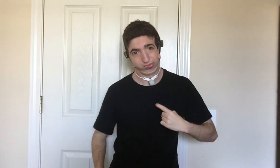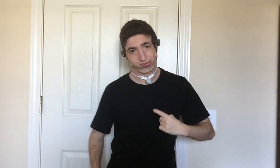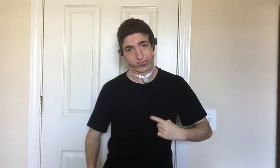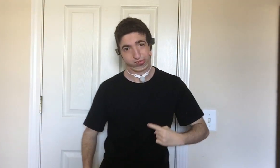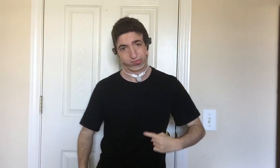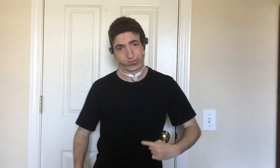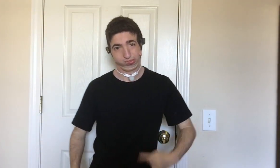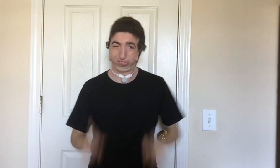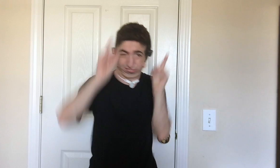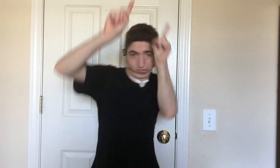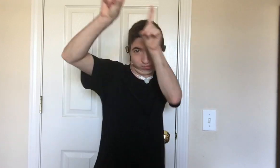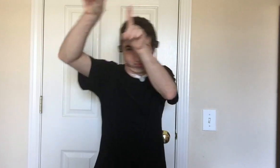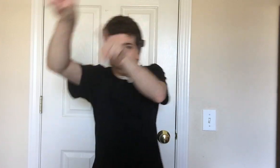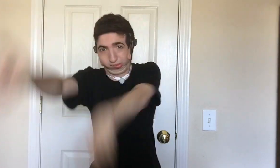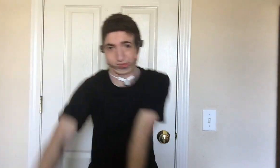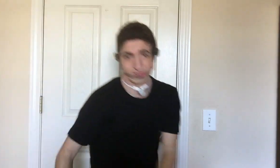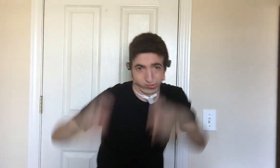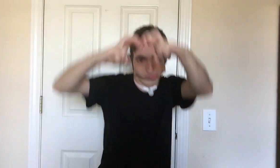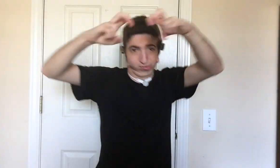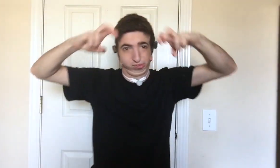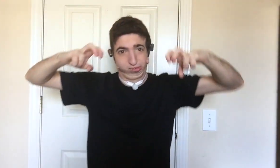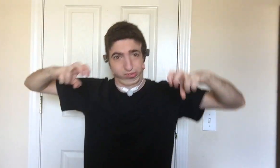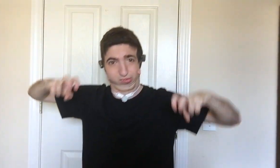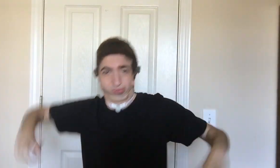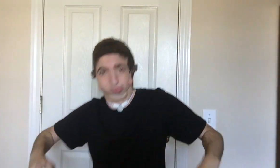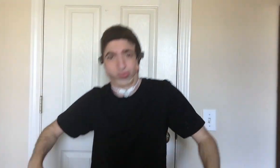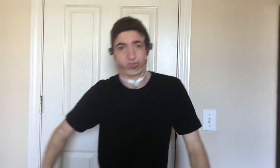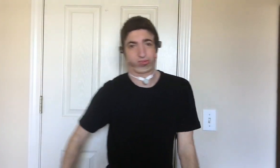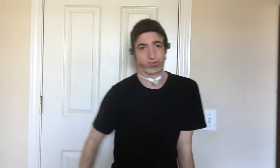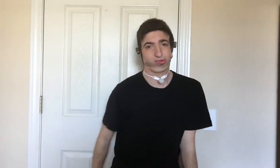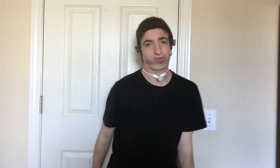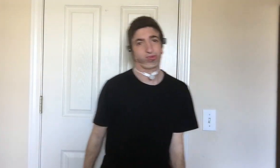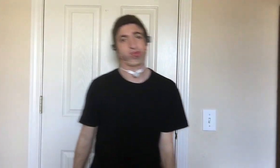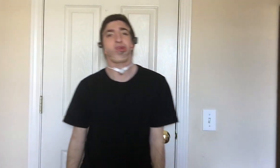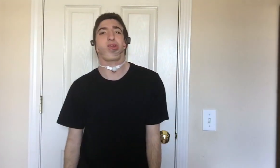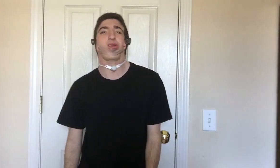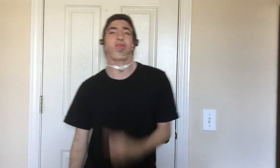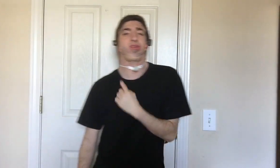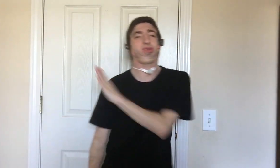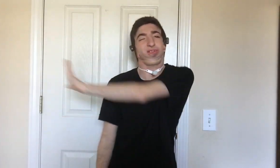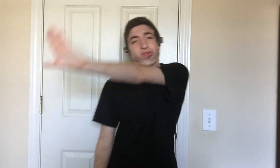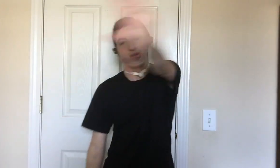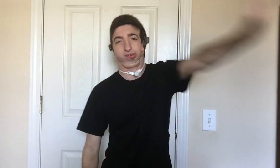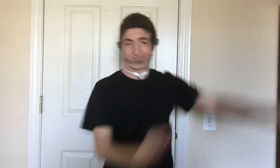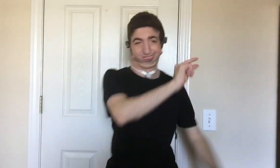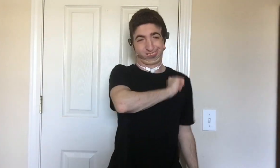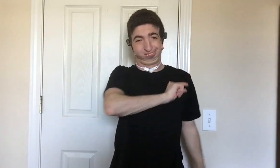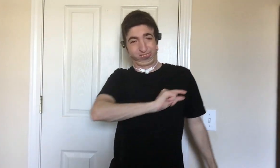I'm headed straight for the castle They wanna make you their queen